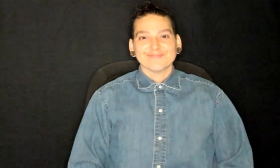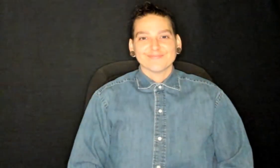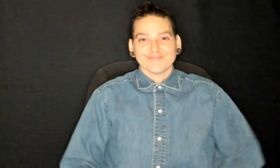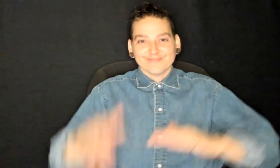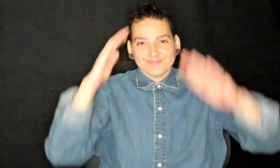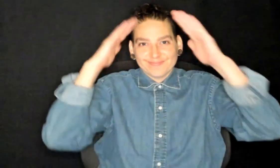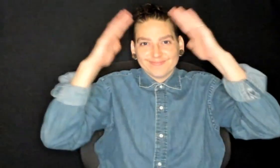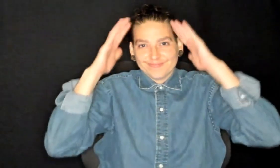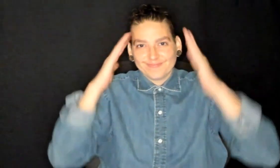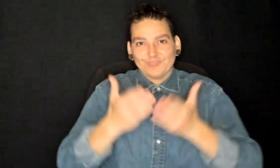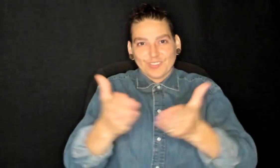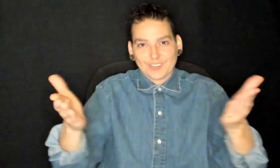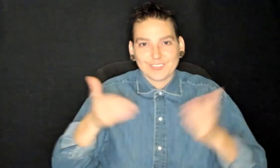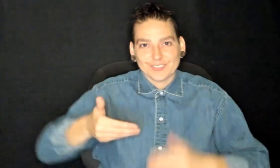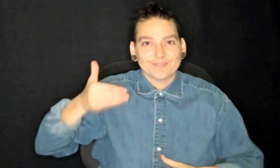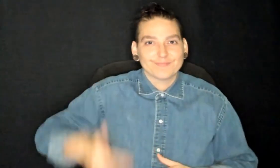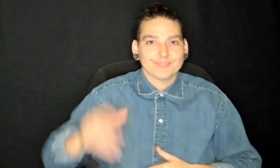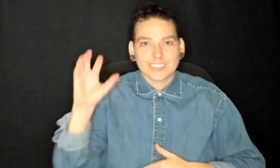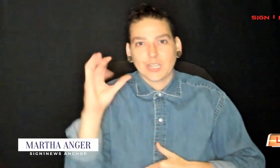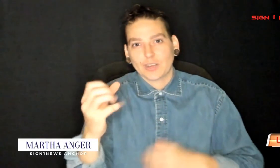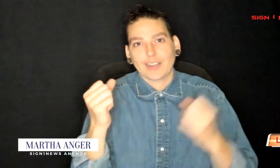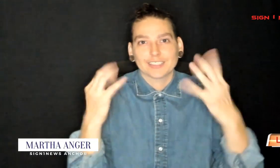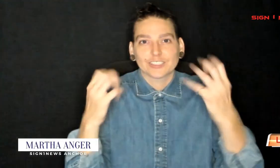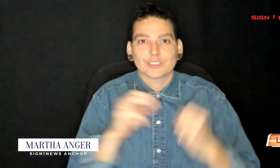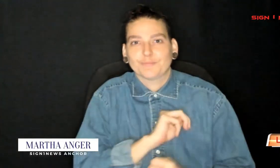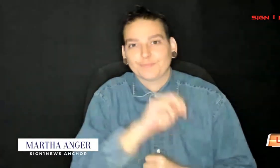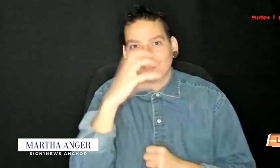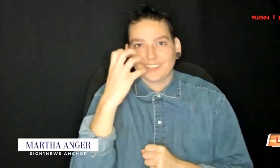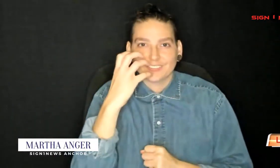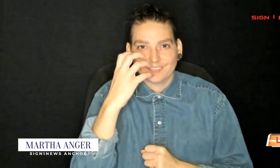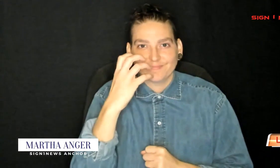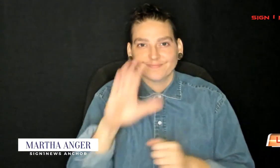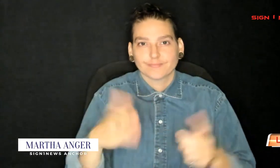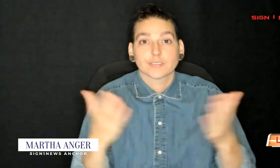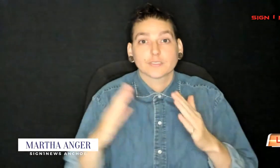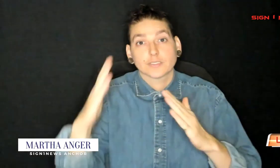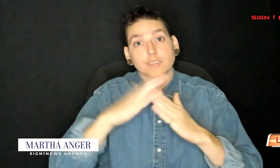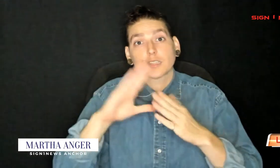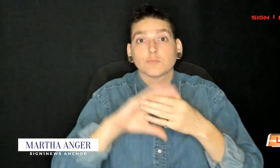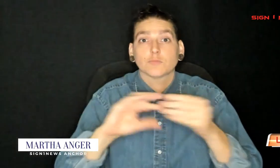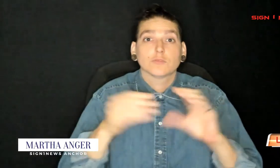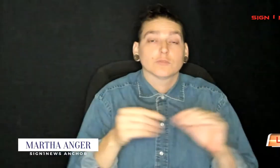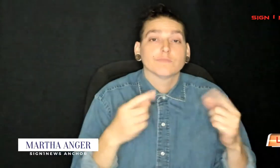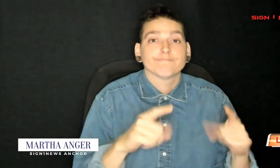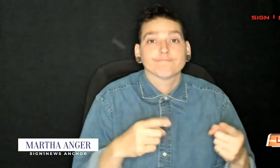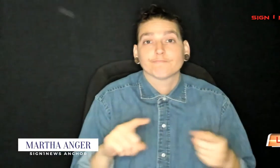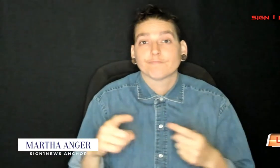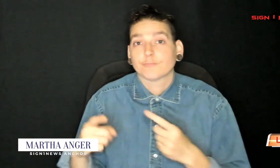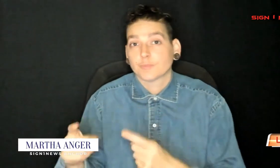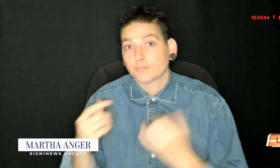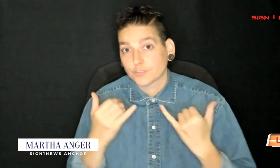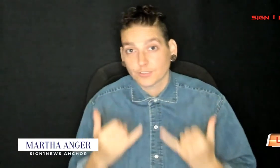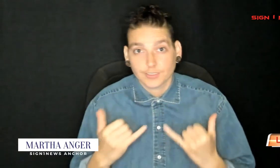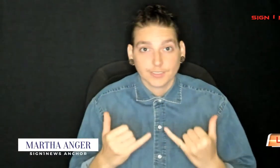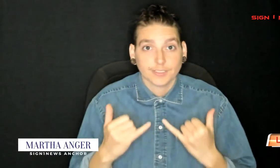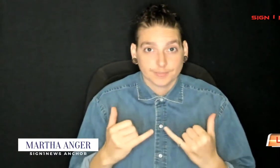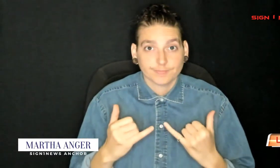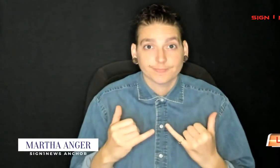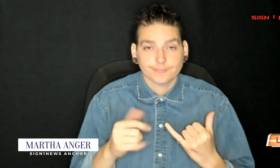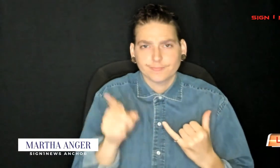Hello everyone, I'm Sign1News anchor Martha Anger. Here's a quick look at the top trending stories making headlines